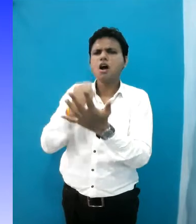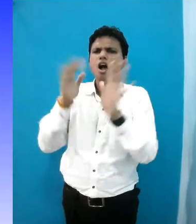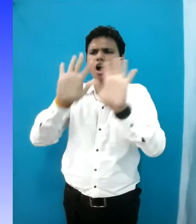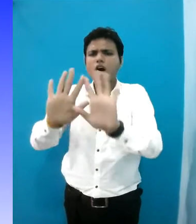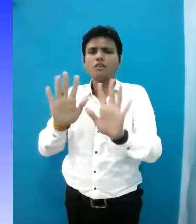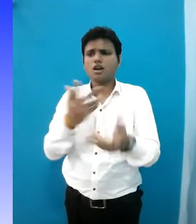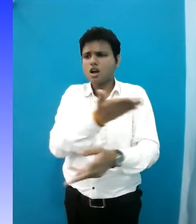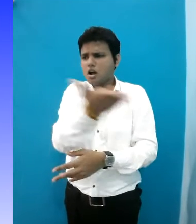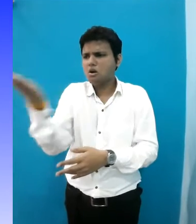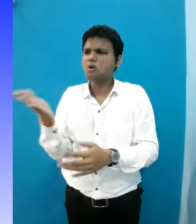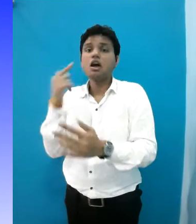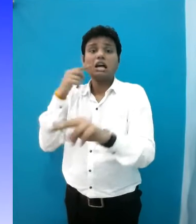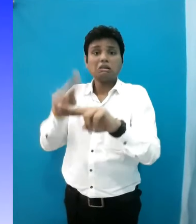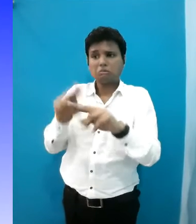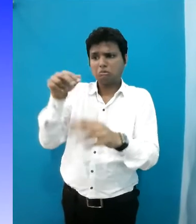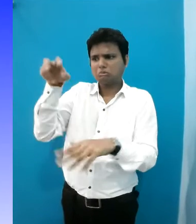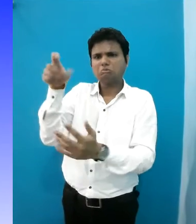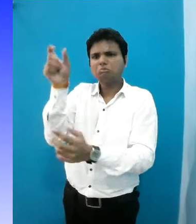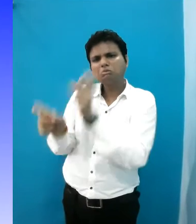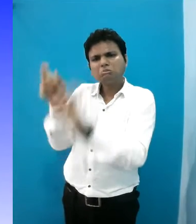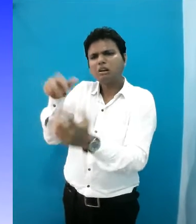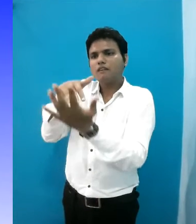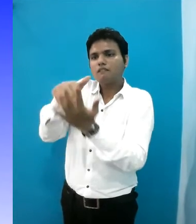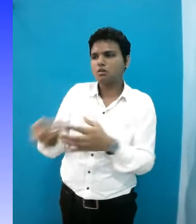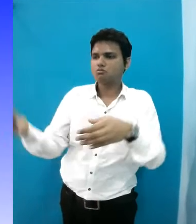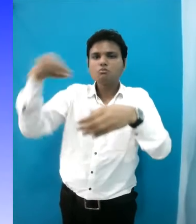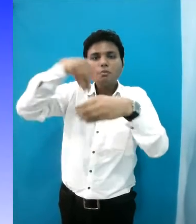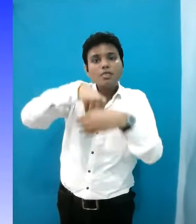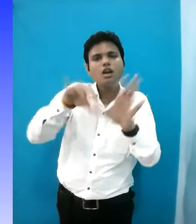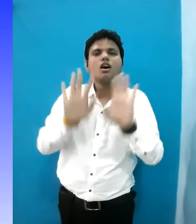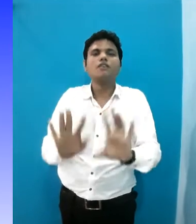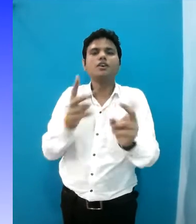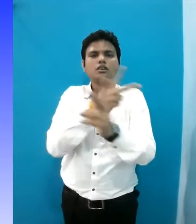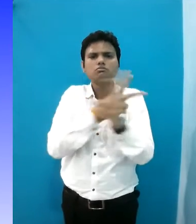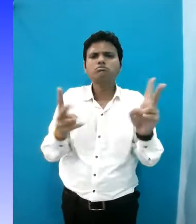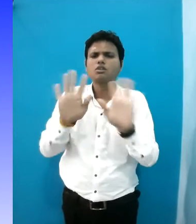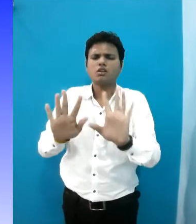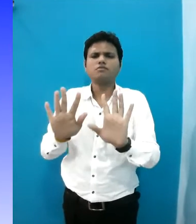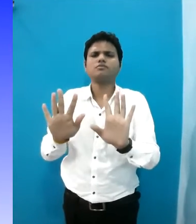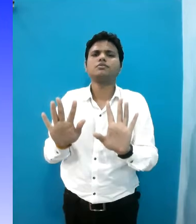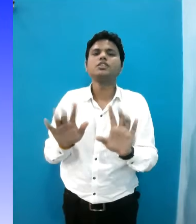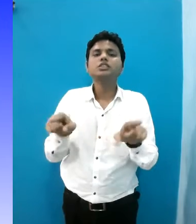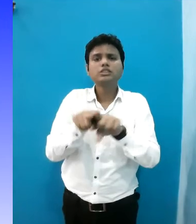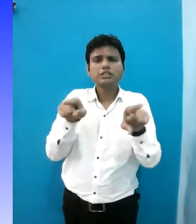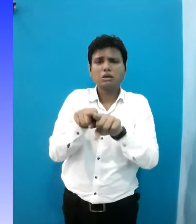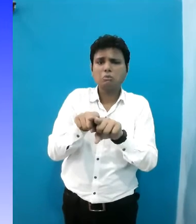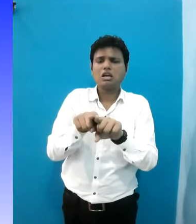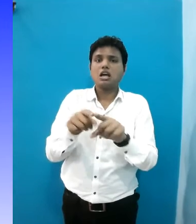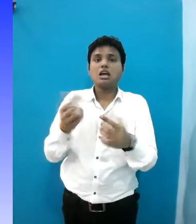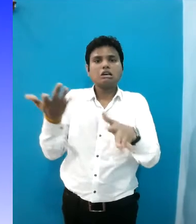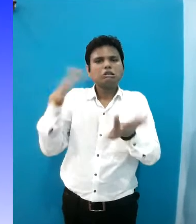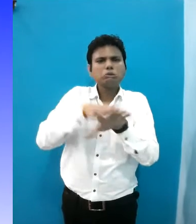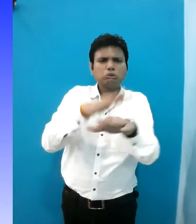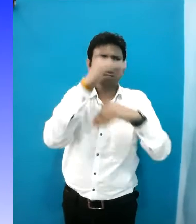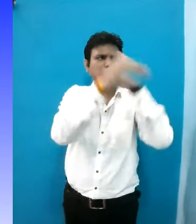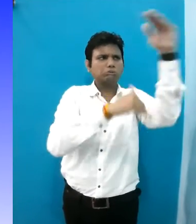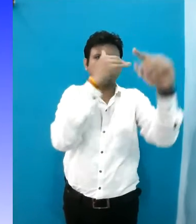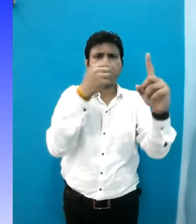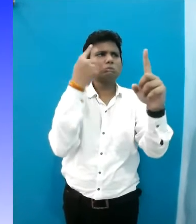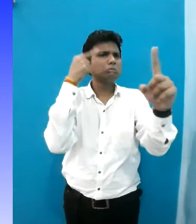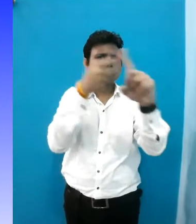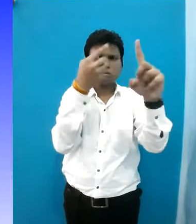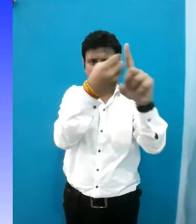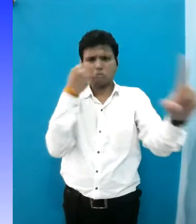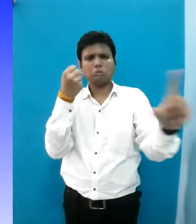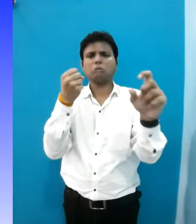ensures the survival of the weakest in the society, unlike the primitive law of survival of the fittest. Neither inclusive growth could be